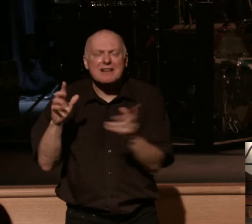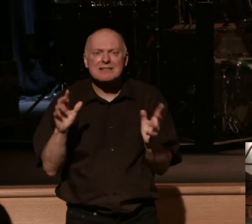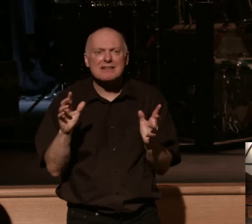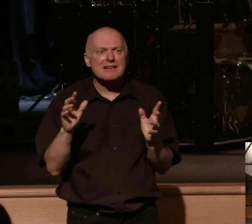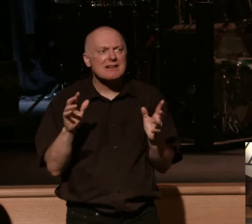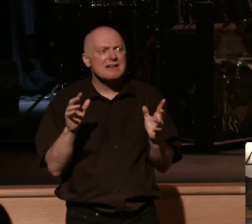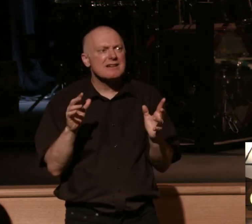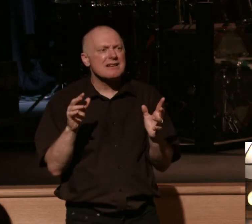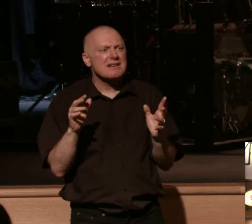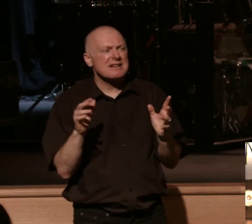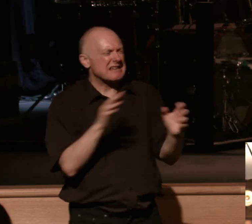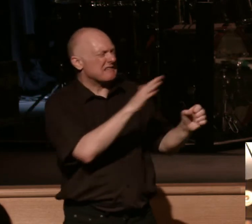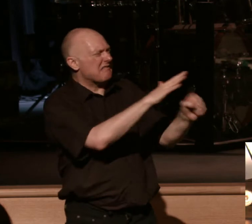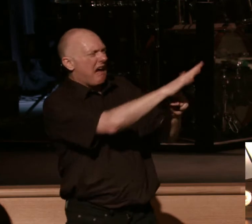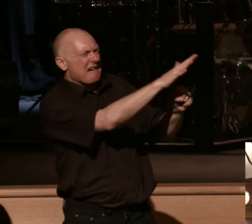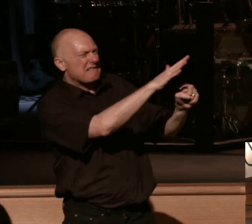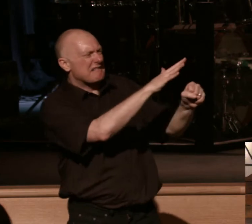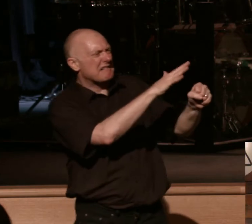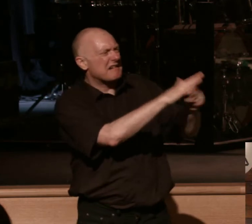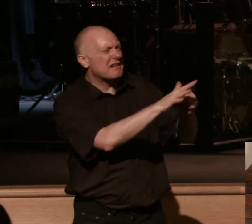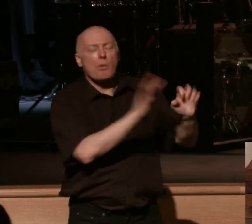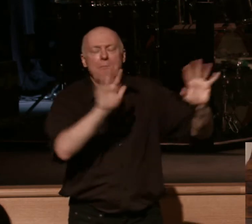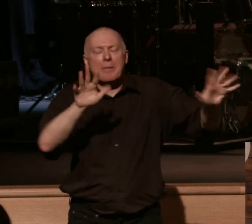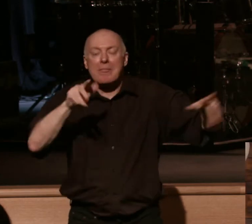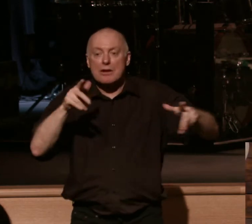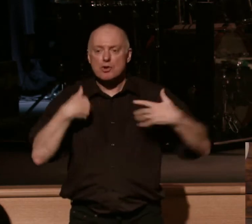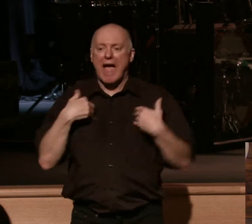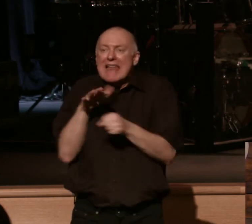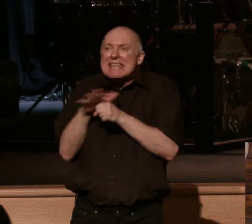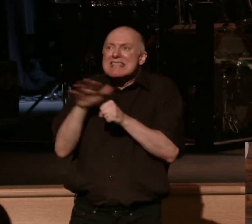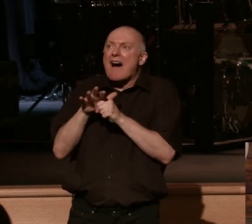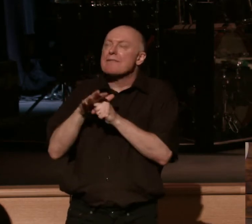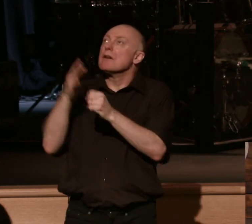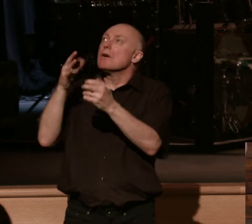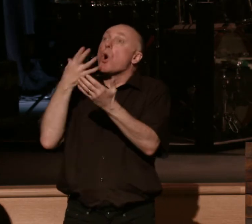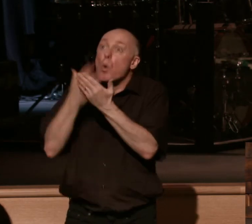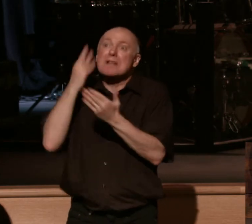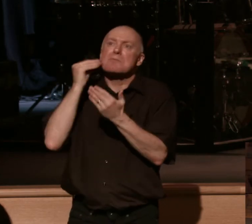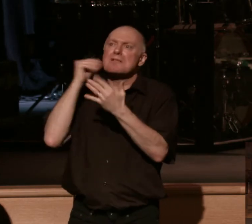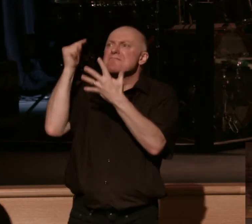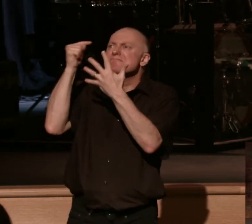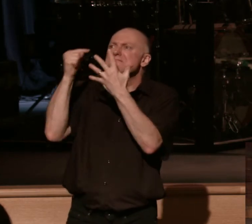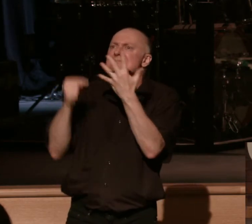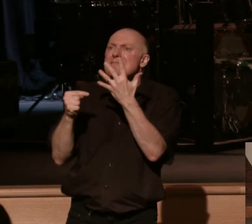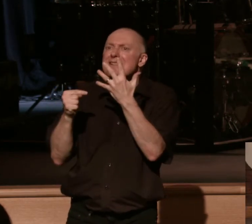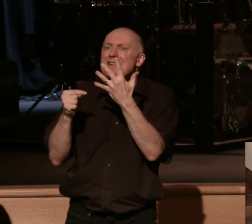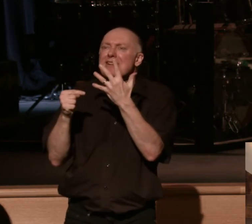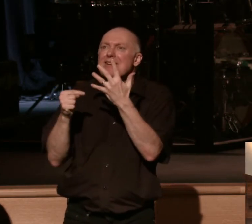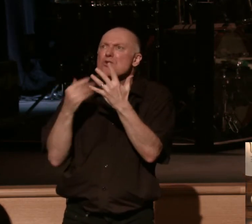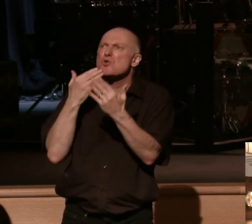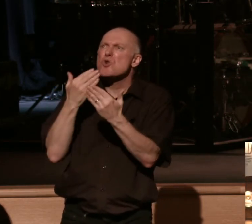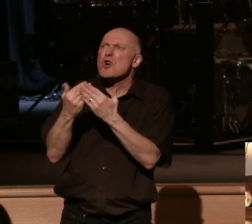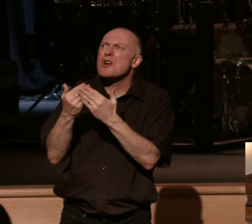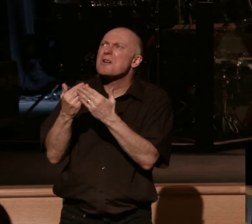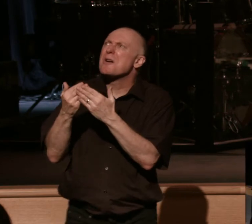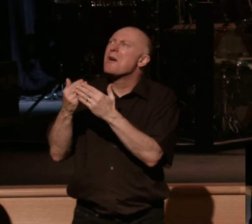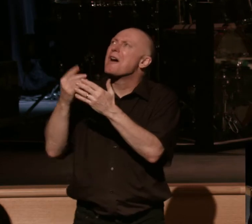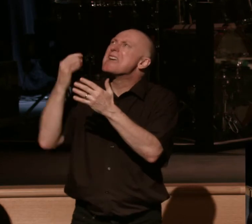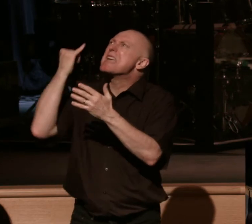had just enough of those moments that you say this is so good and then you say but what will it be like when the day where sin is once and